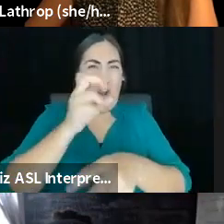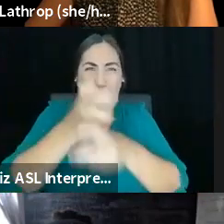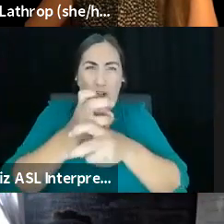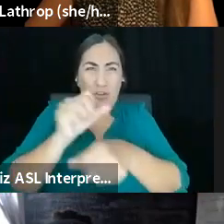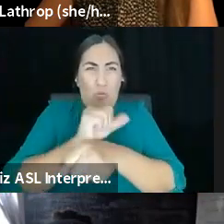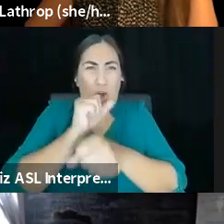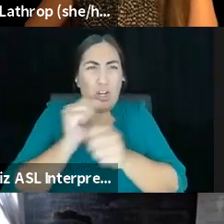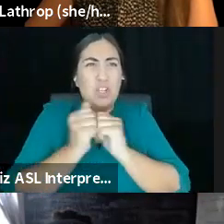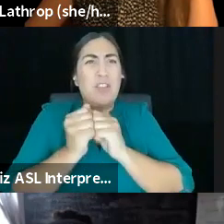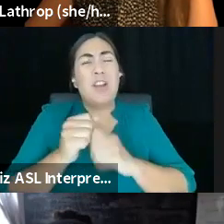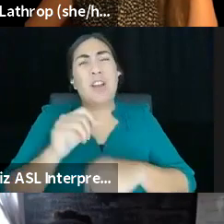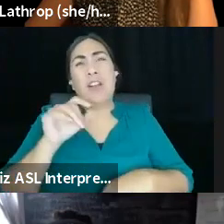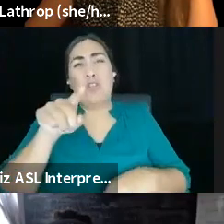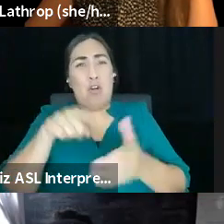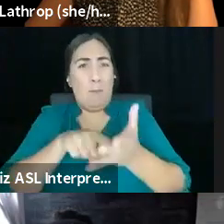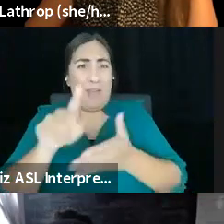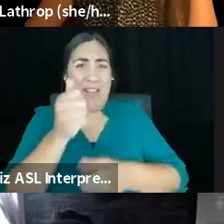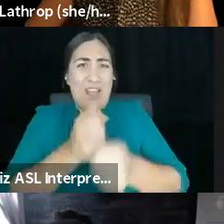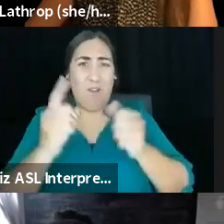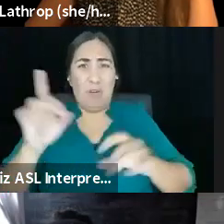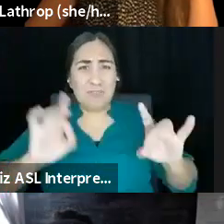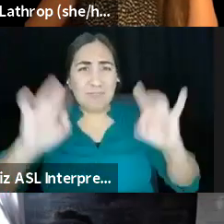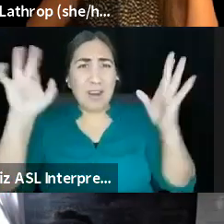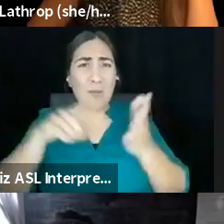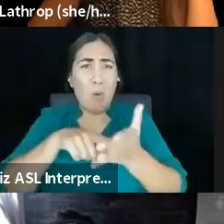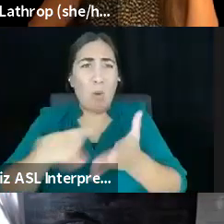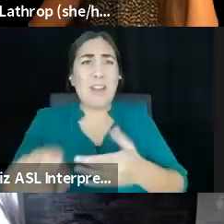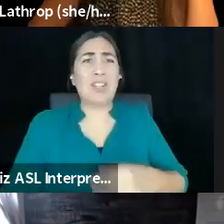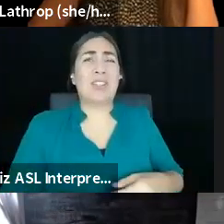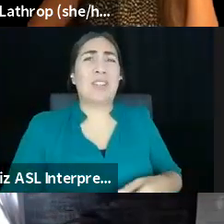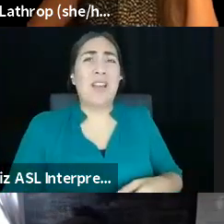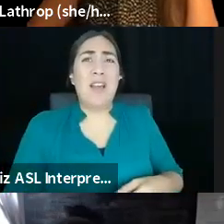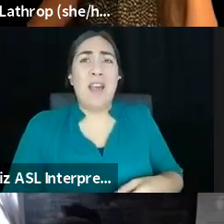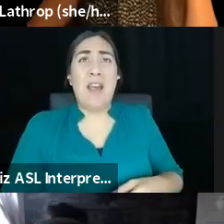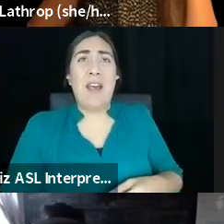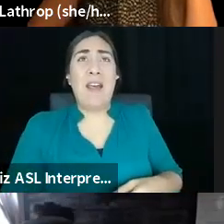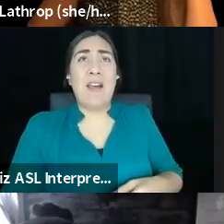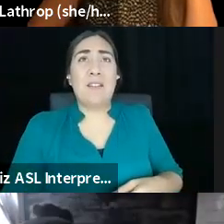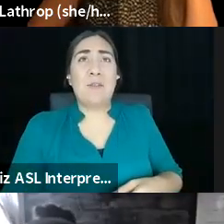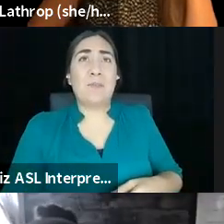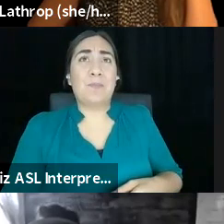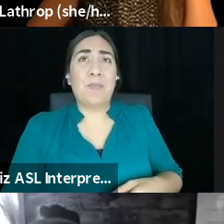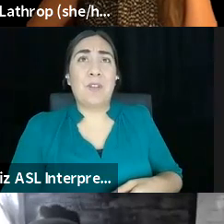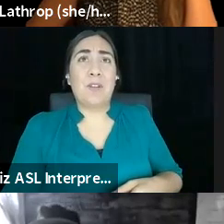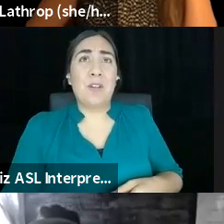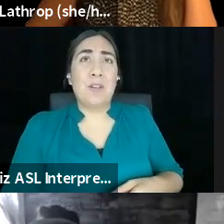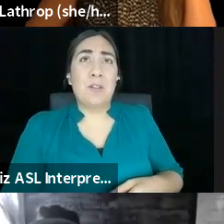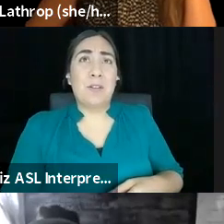uh, terrible wages and we can see what the donations that are coming in and yet the checks that are going out are